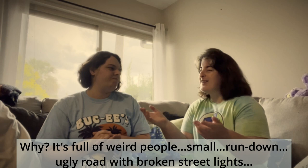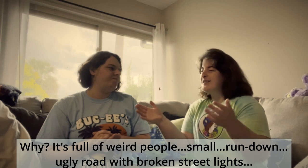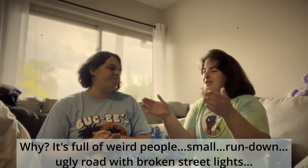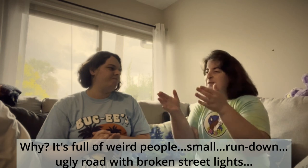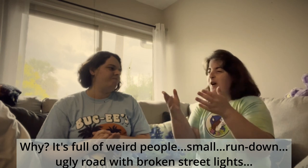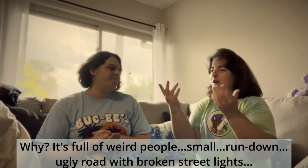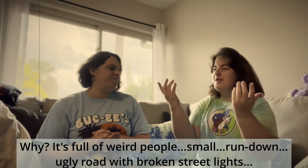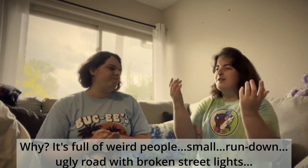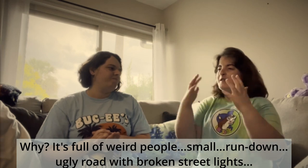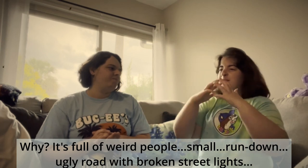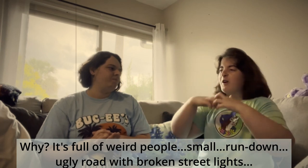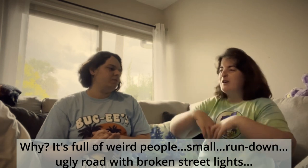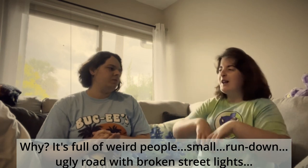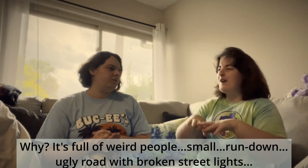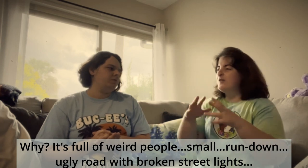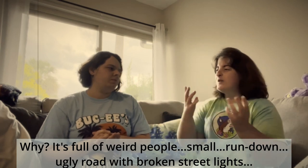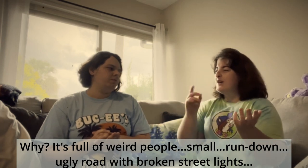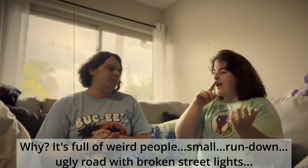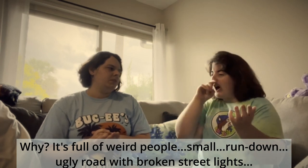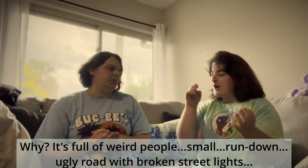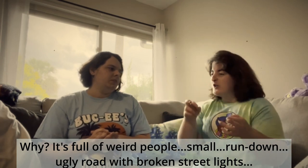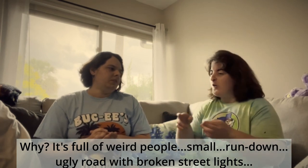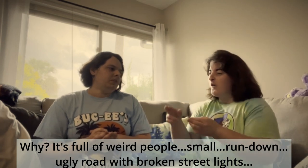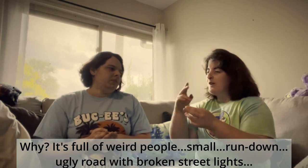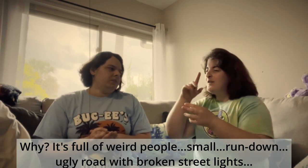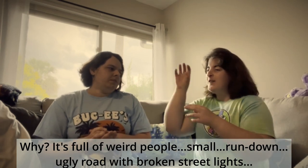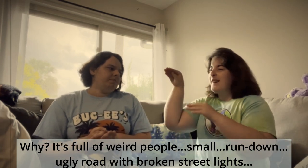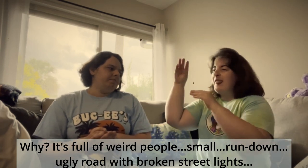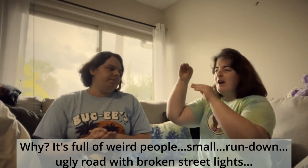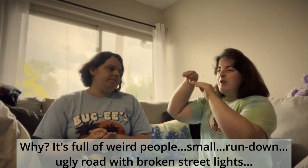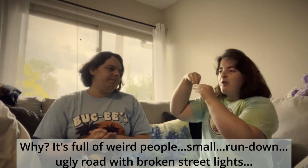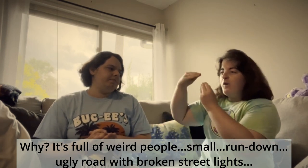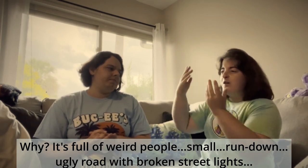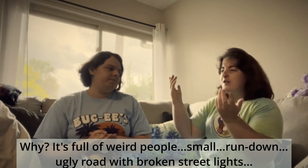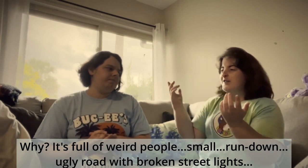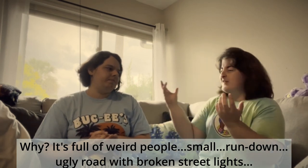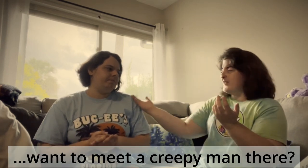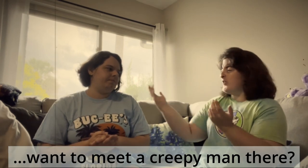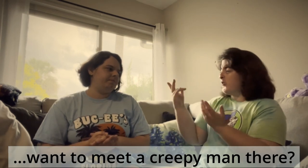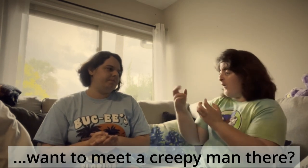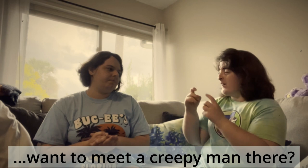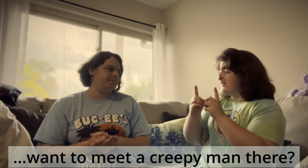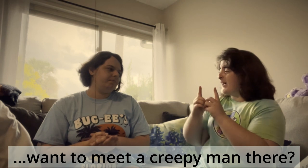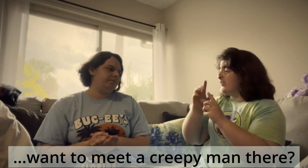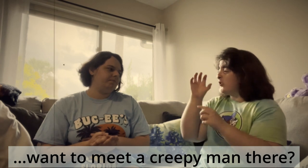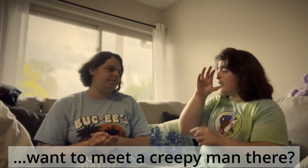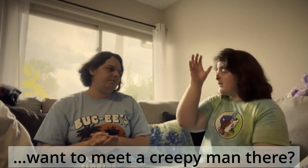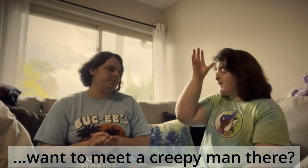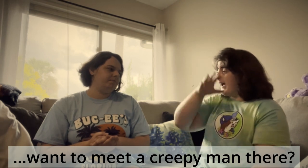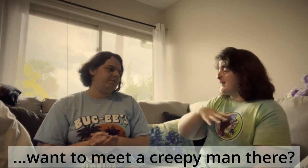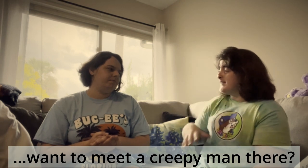to be around, because I'm going to ask the best part while I'm going to the first time.